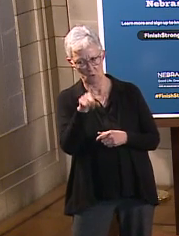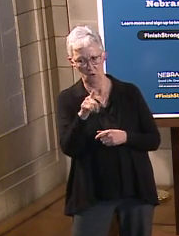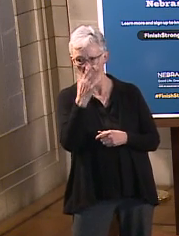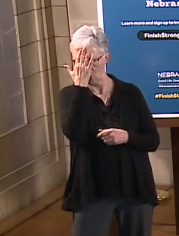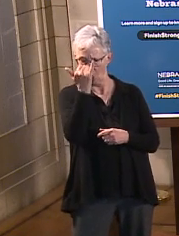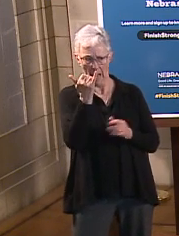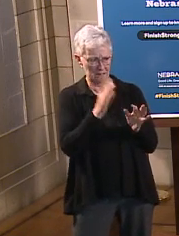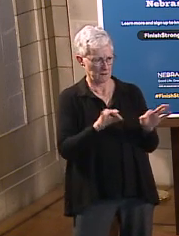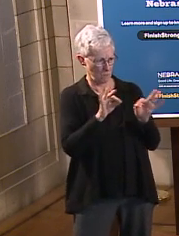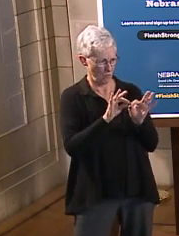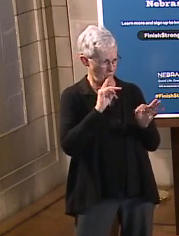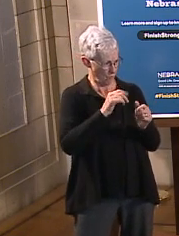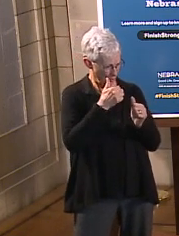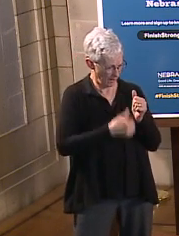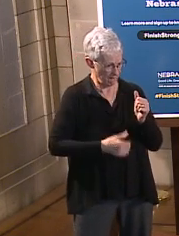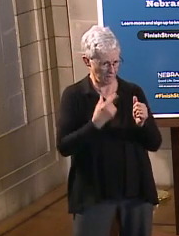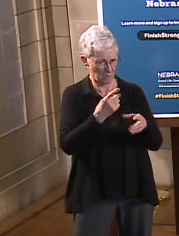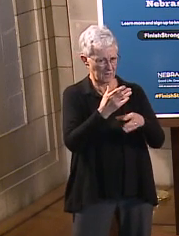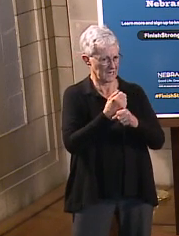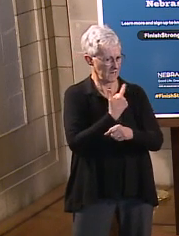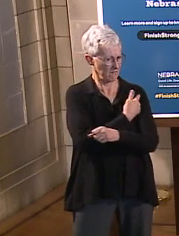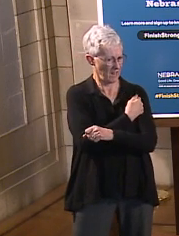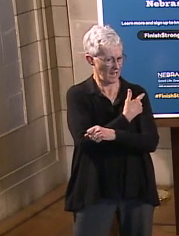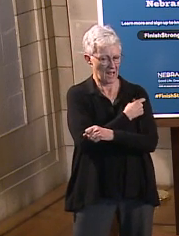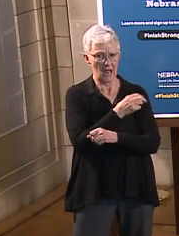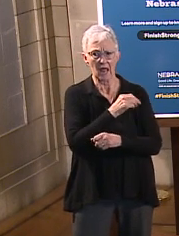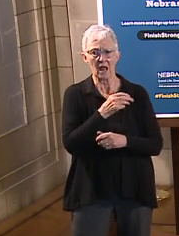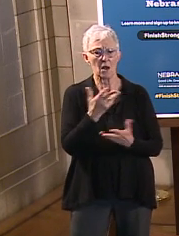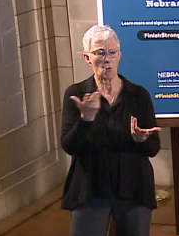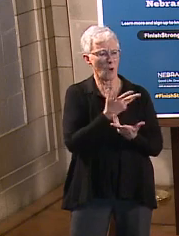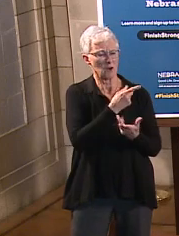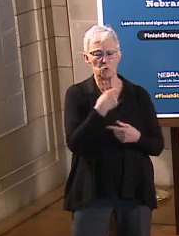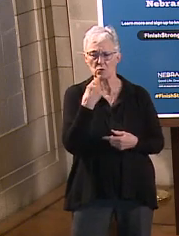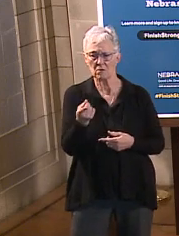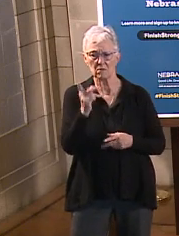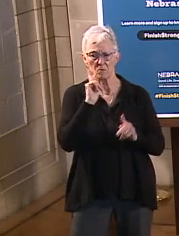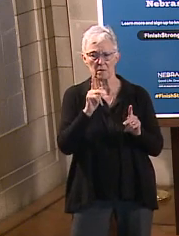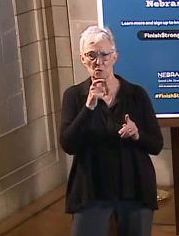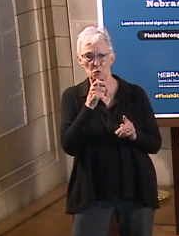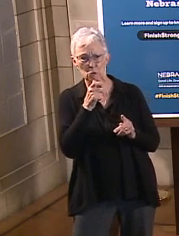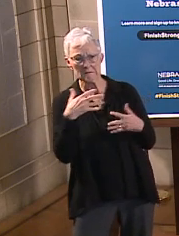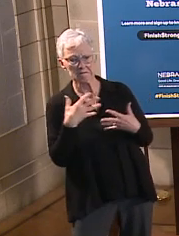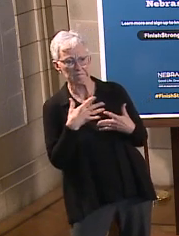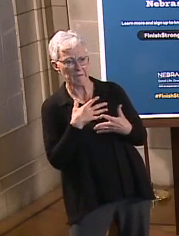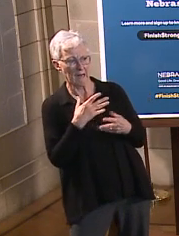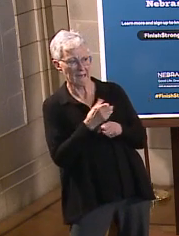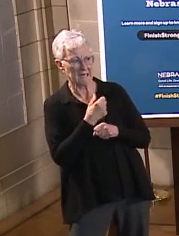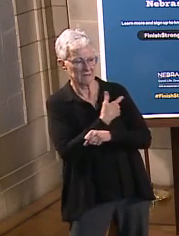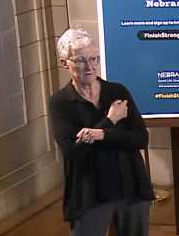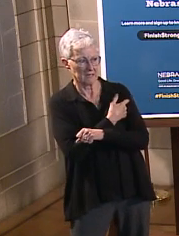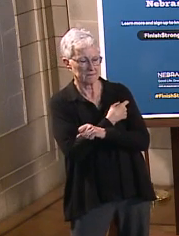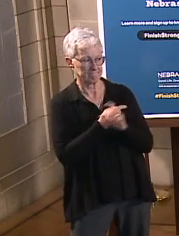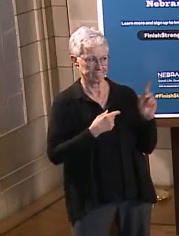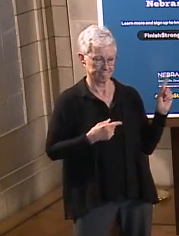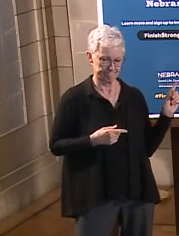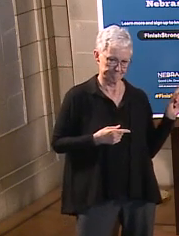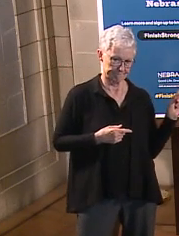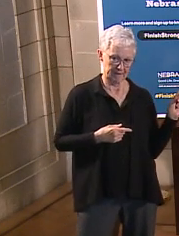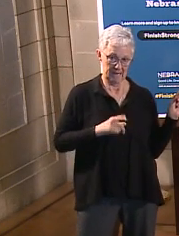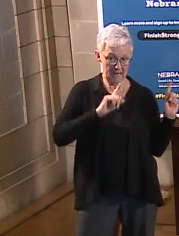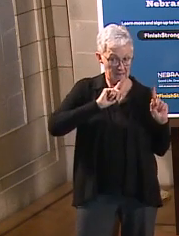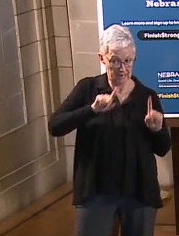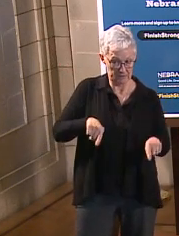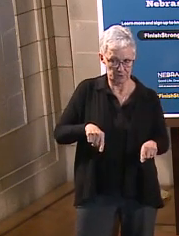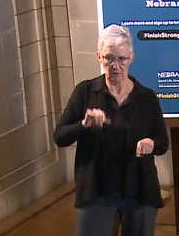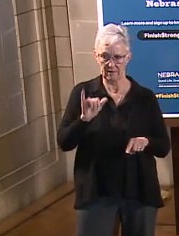strong and why would I, what would I say to Nebraskans who are hesitant to get the vaccine? The vaccines have been demonstrated to be safe and effective. And